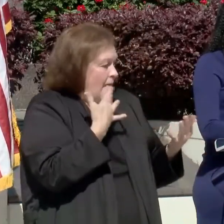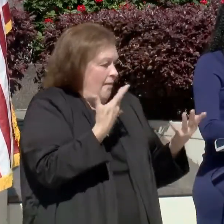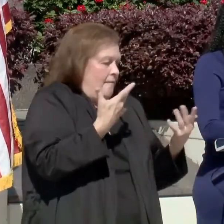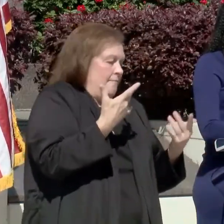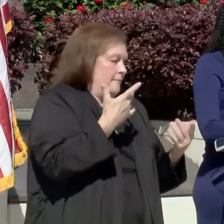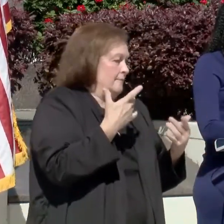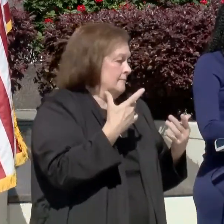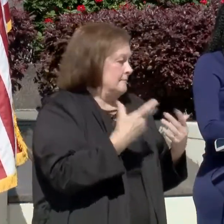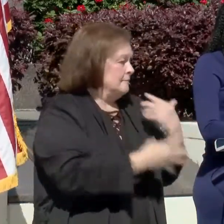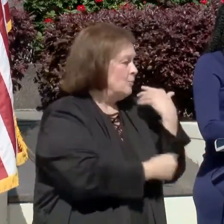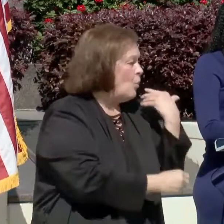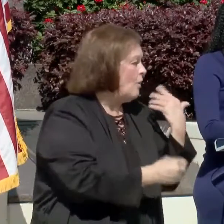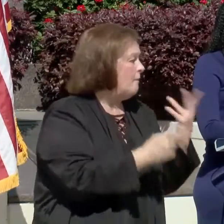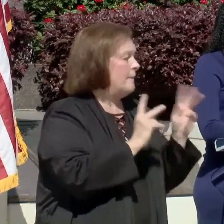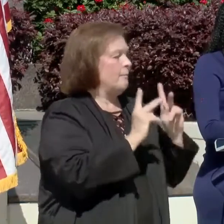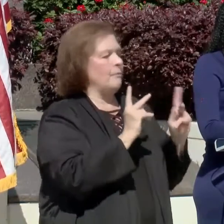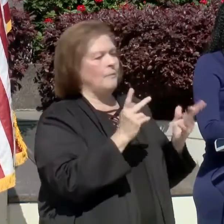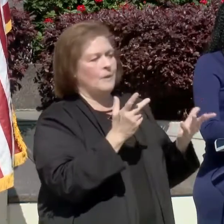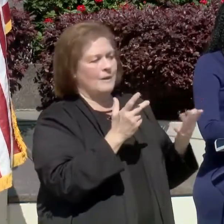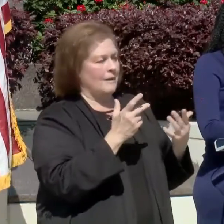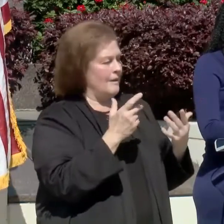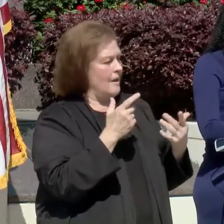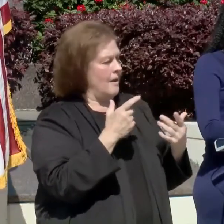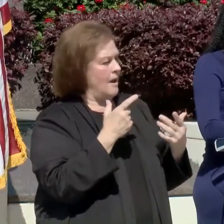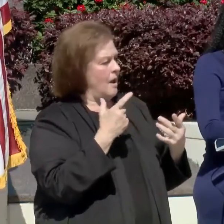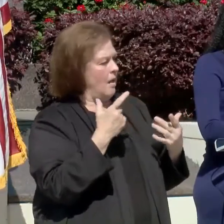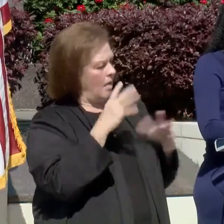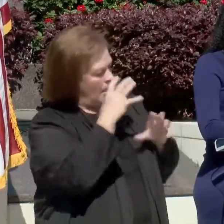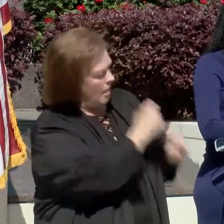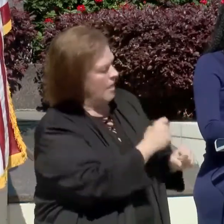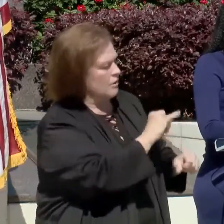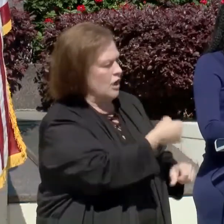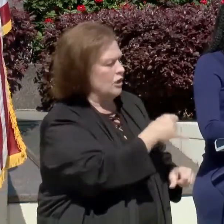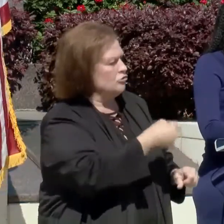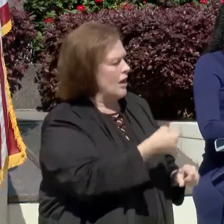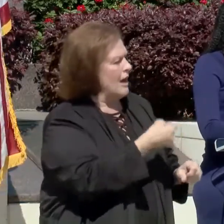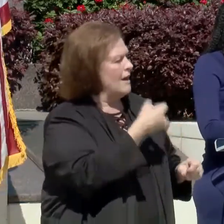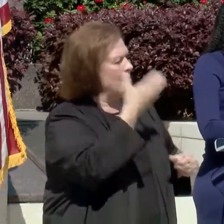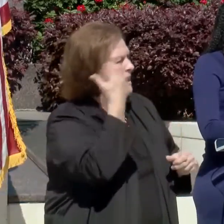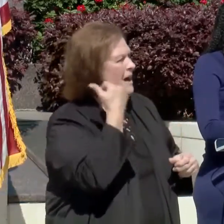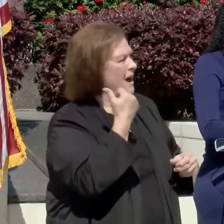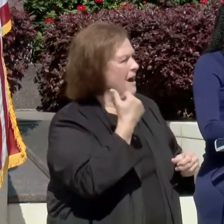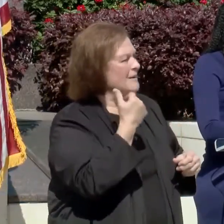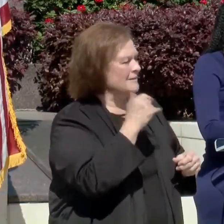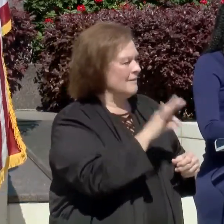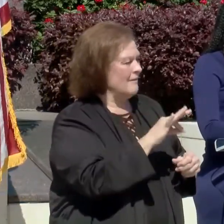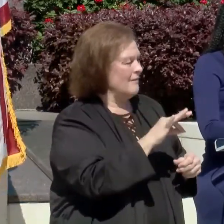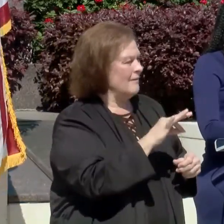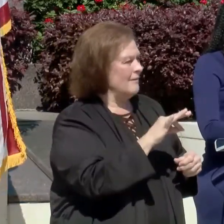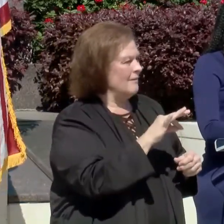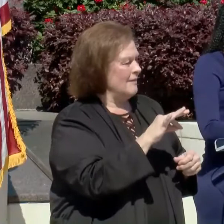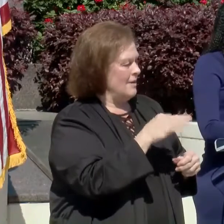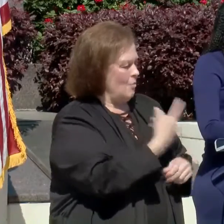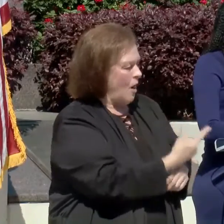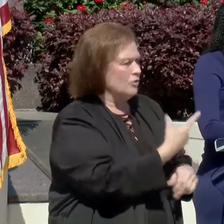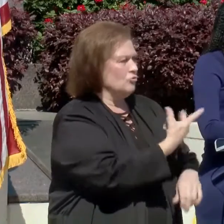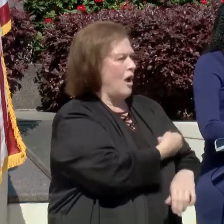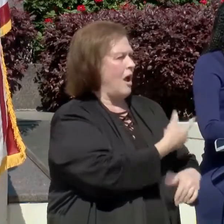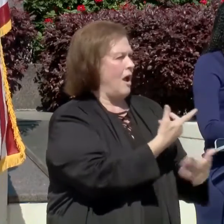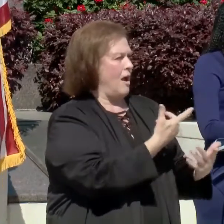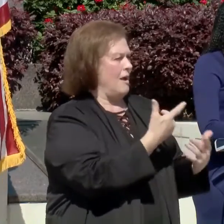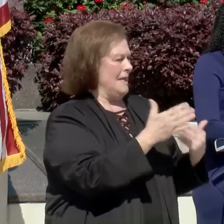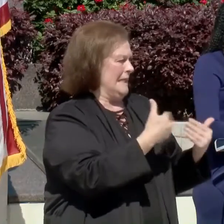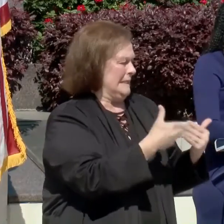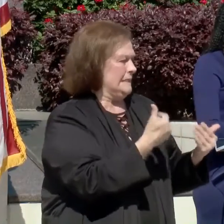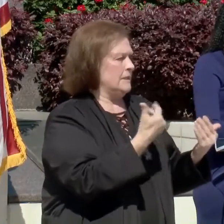income communities that have gravitated towards the J&J vaccine because of simplicity and getting access to it and not